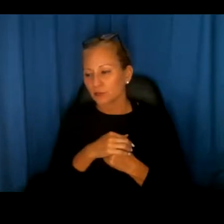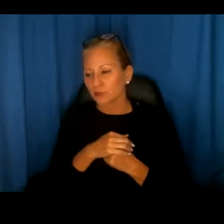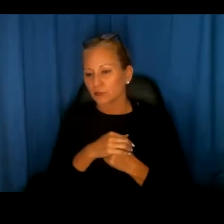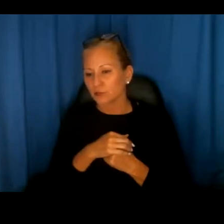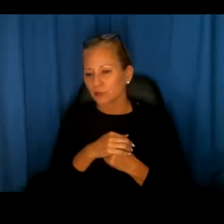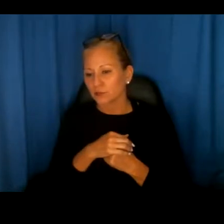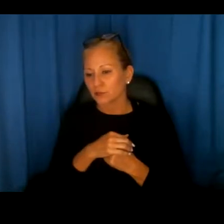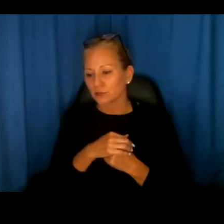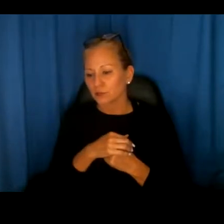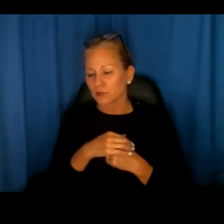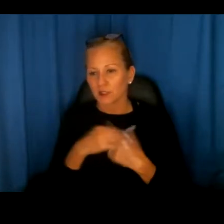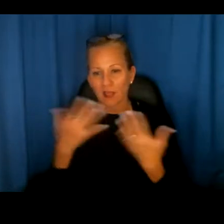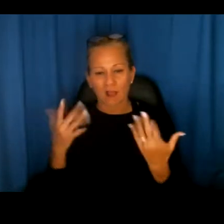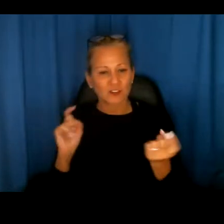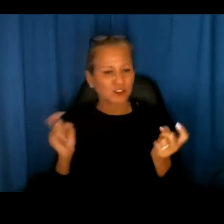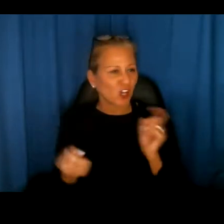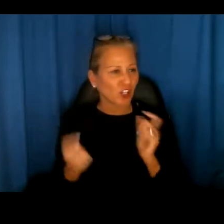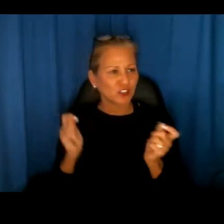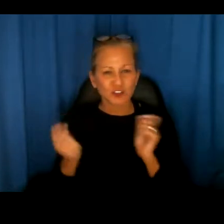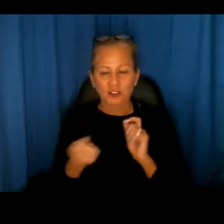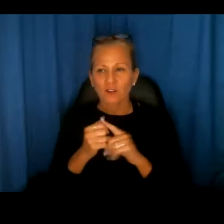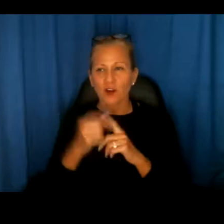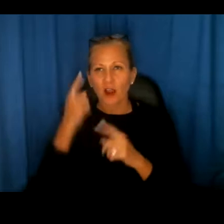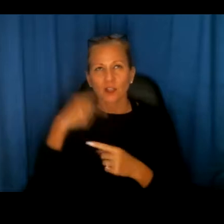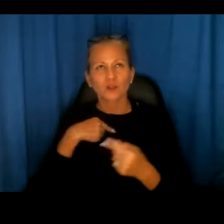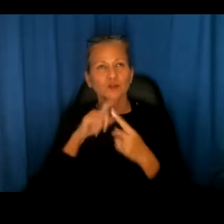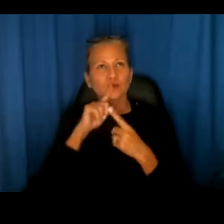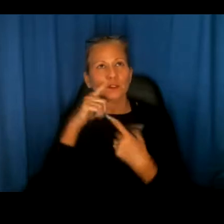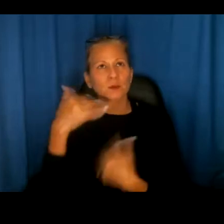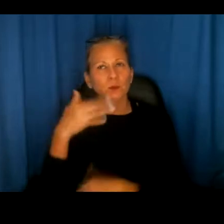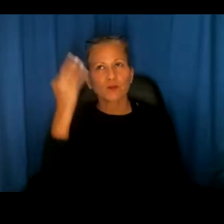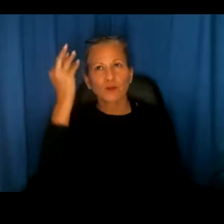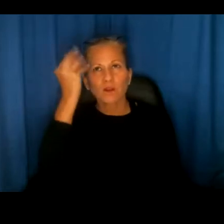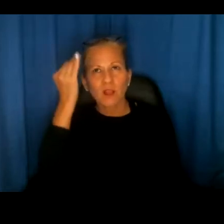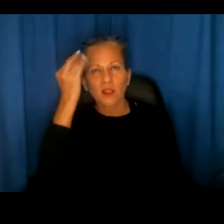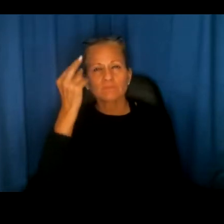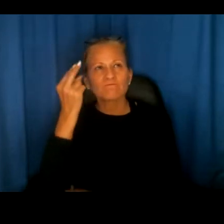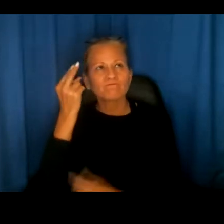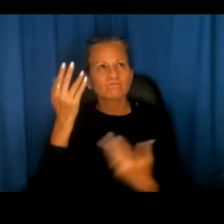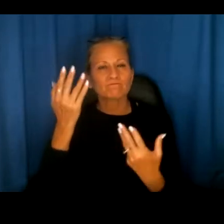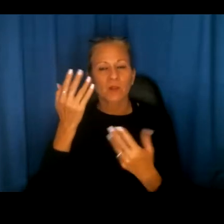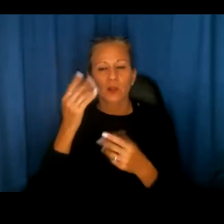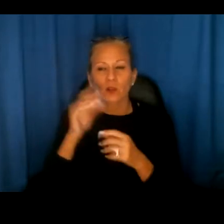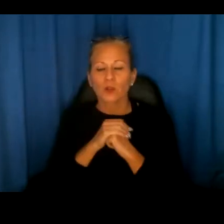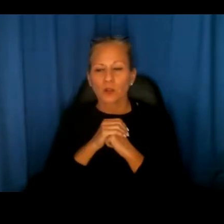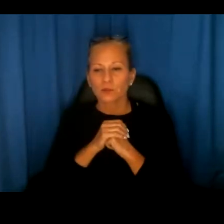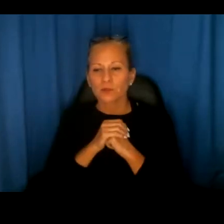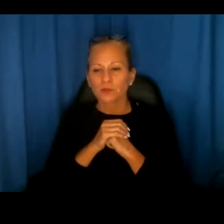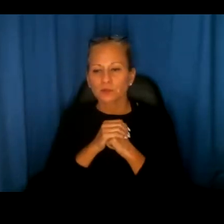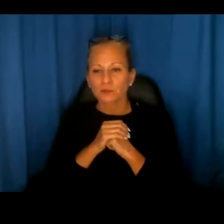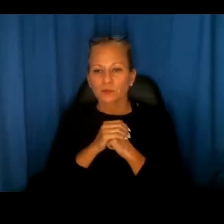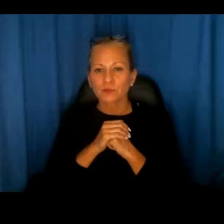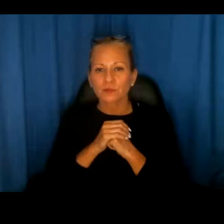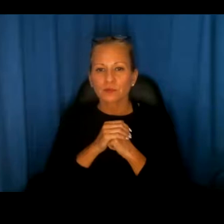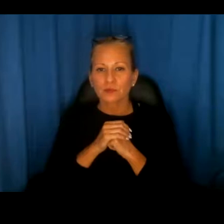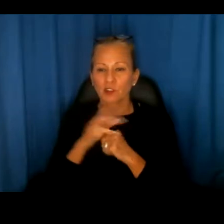year and change for us to really reflect on this, uh, and no place, uh, is, uh, the, the